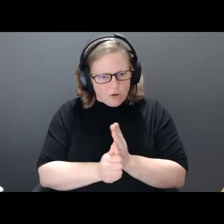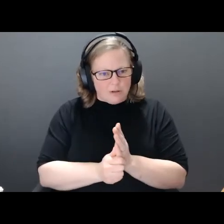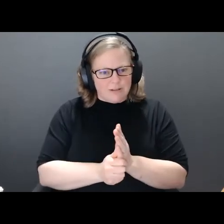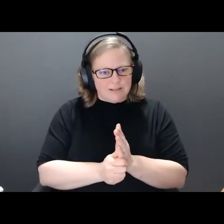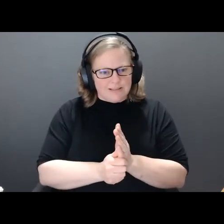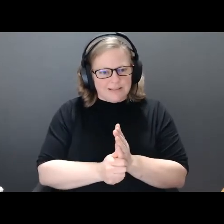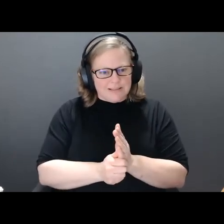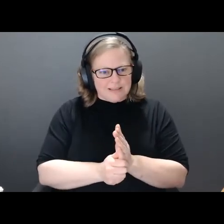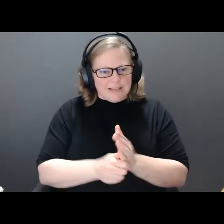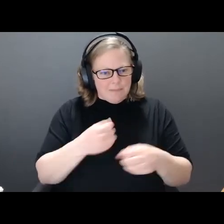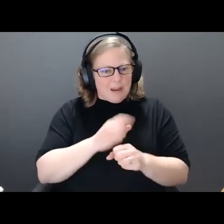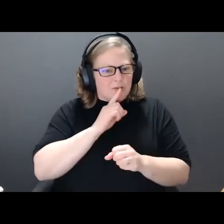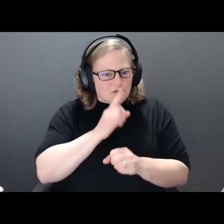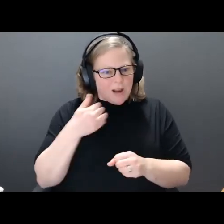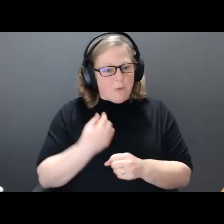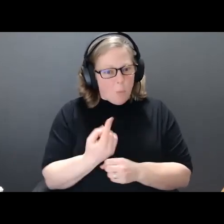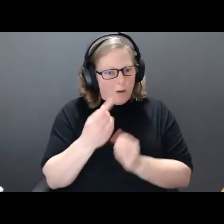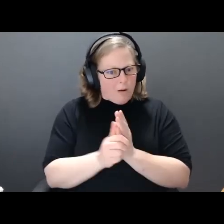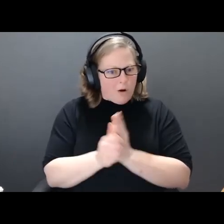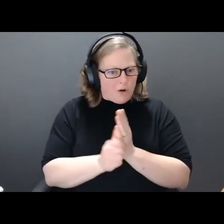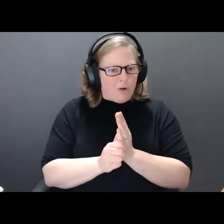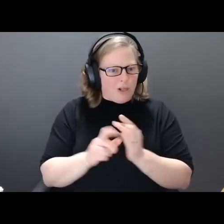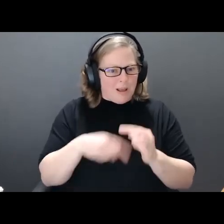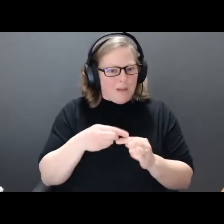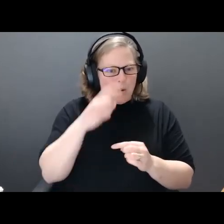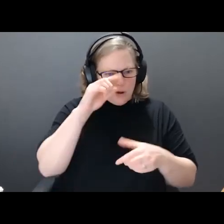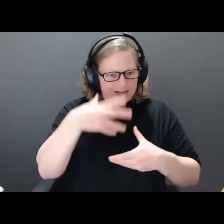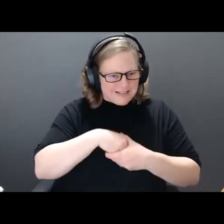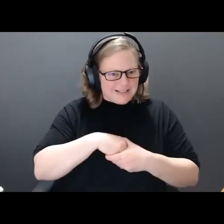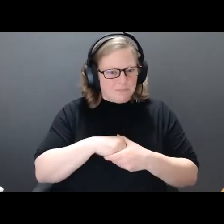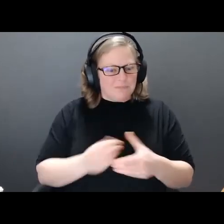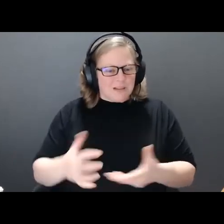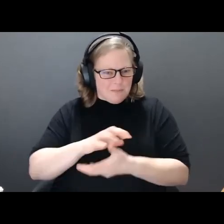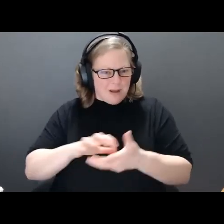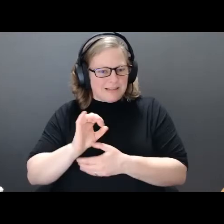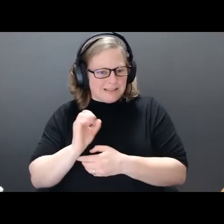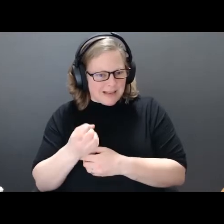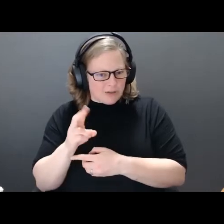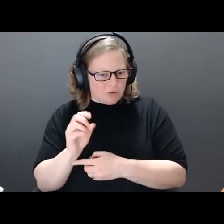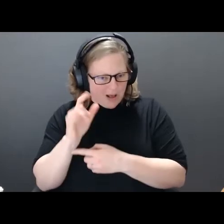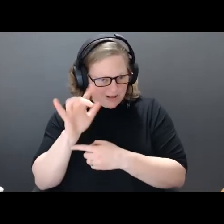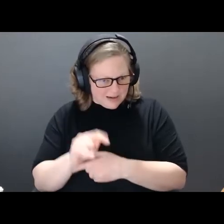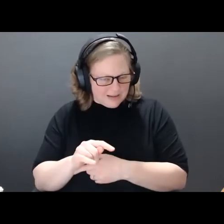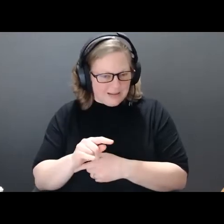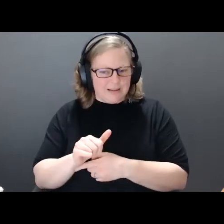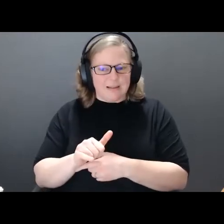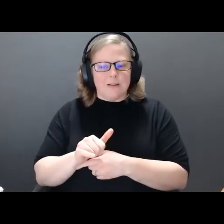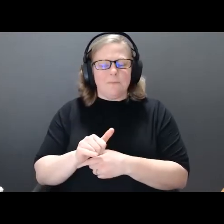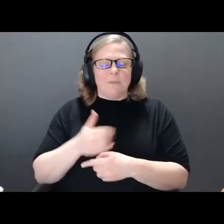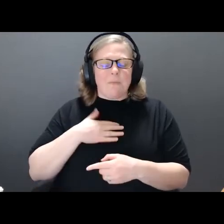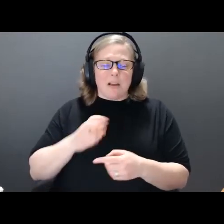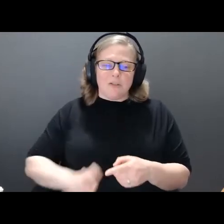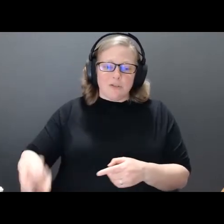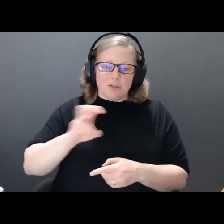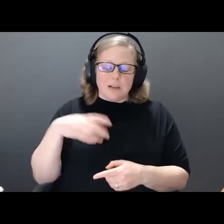where autism and sexuality meet. My journey to learn more about autistic sexuality has been a fascinating one. I've read